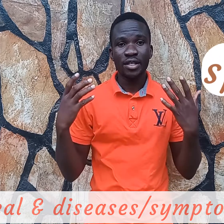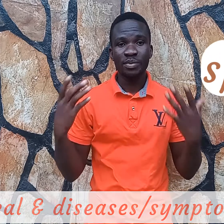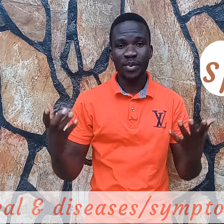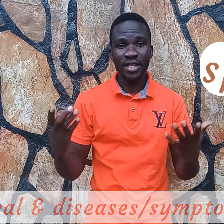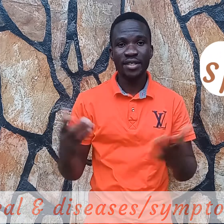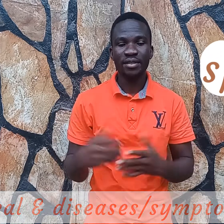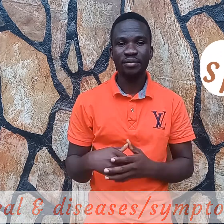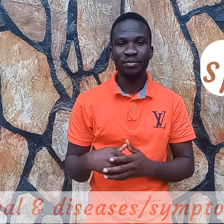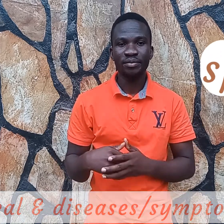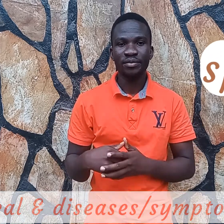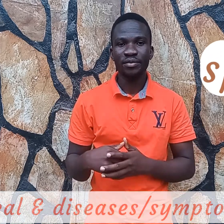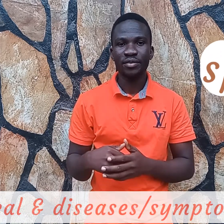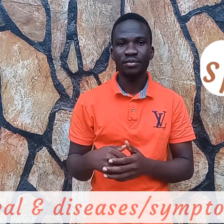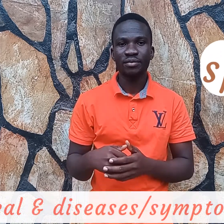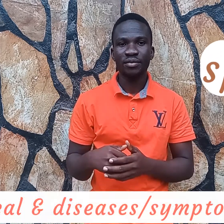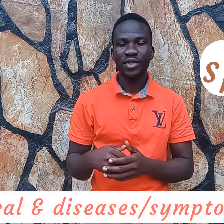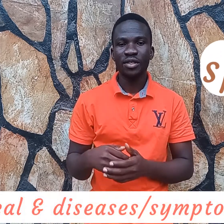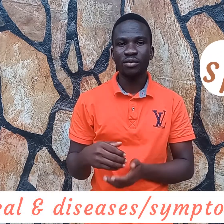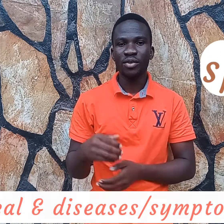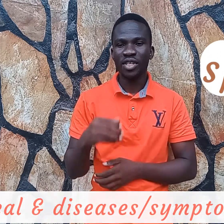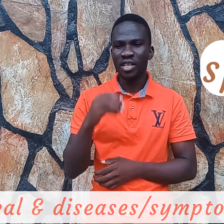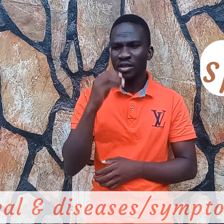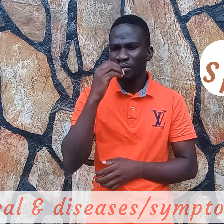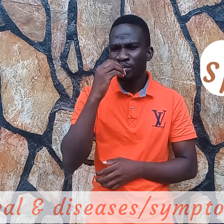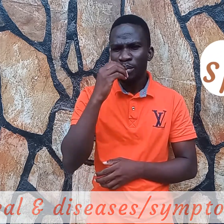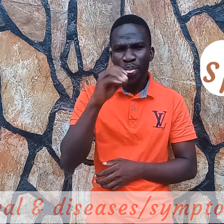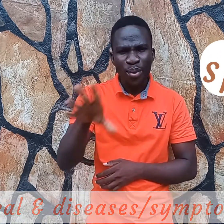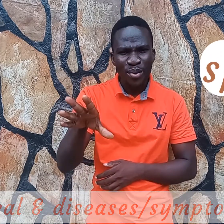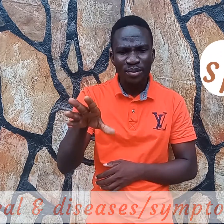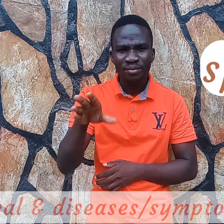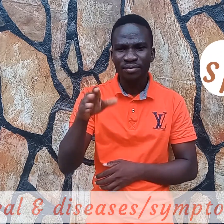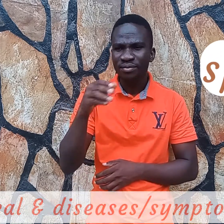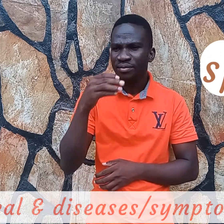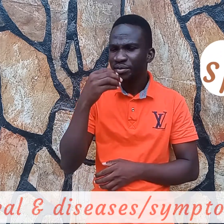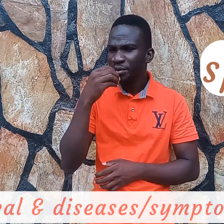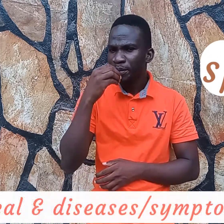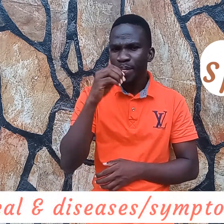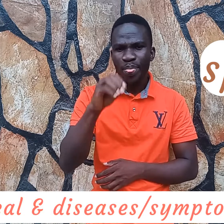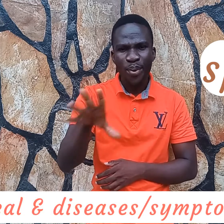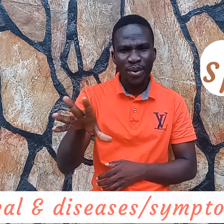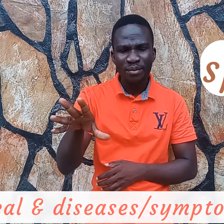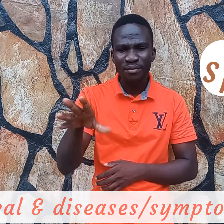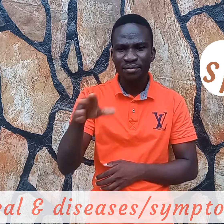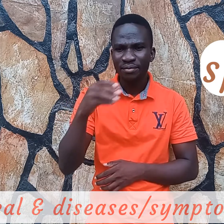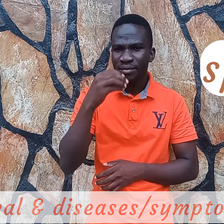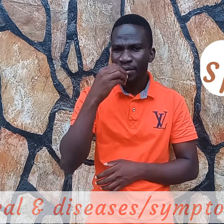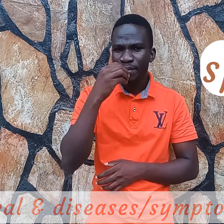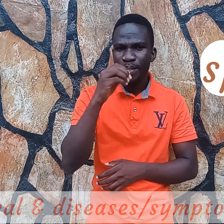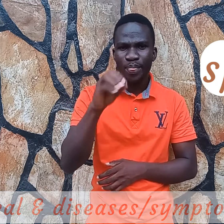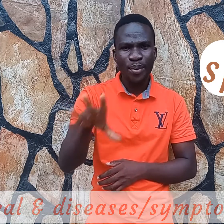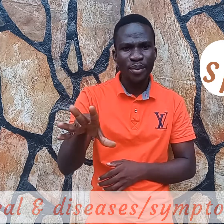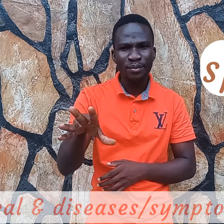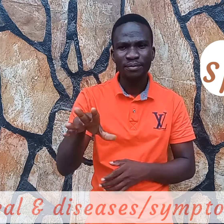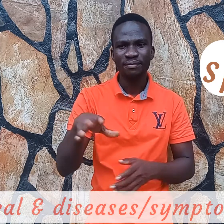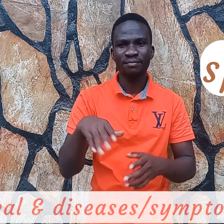spit, you see,